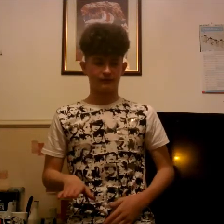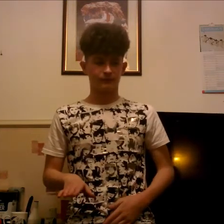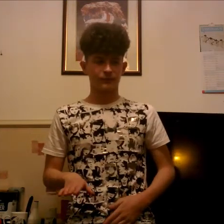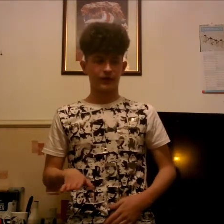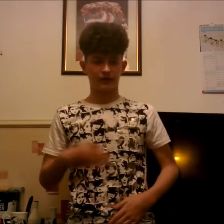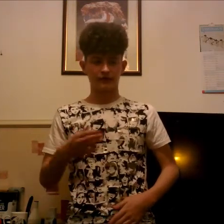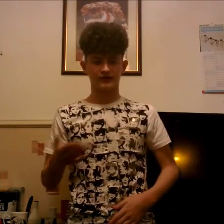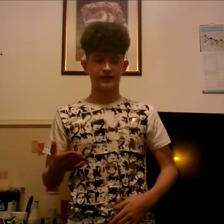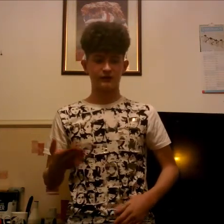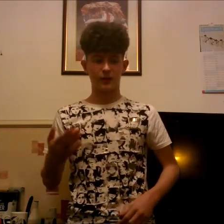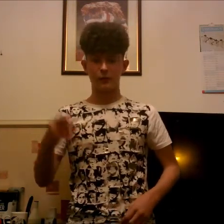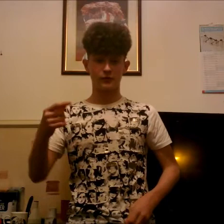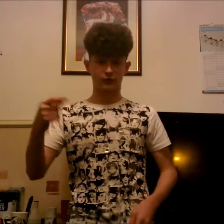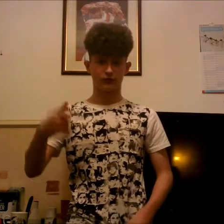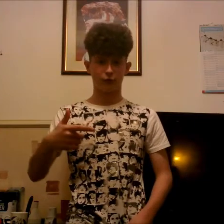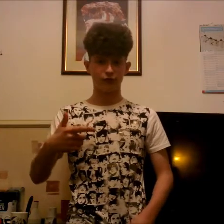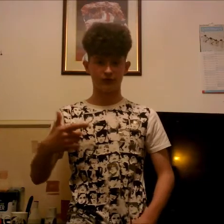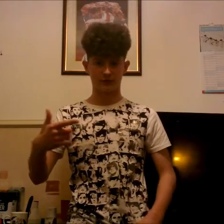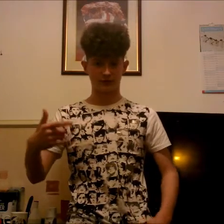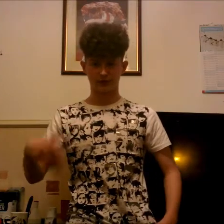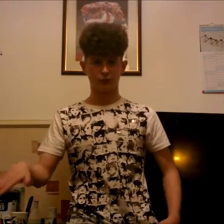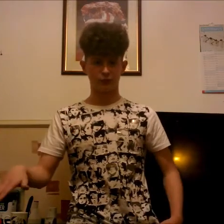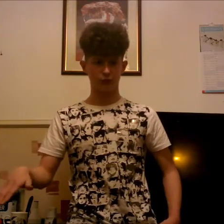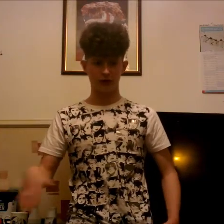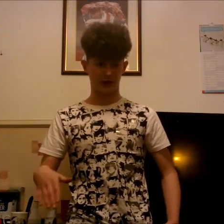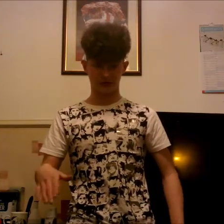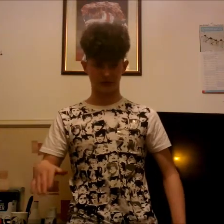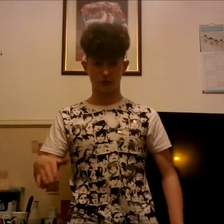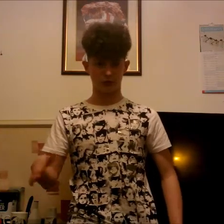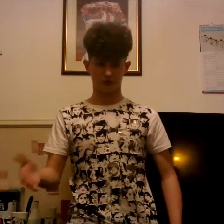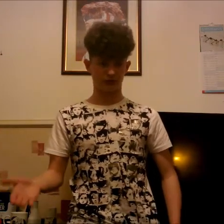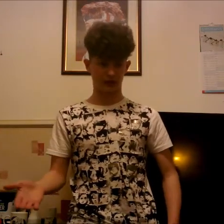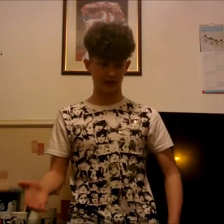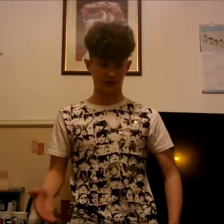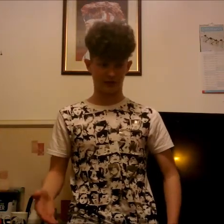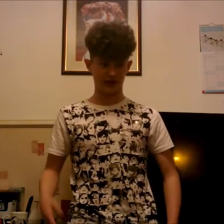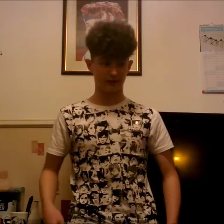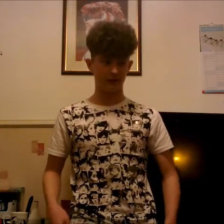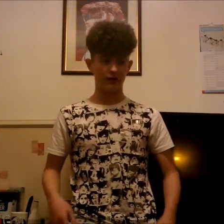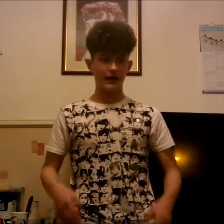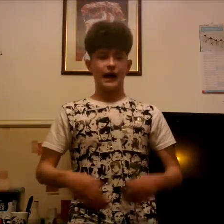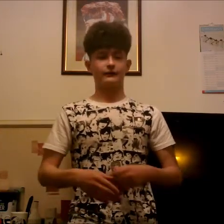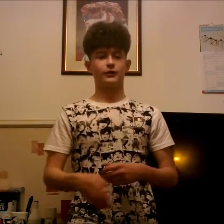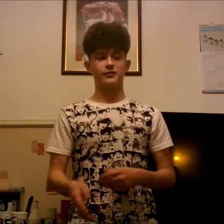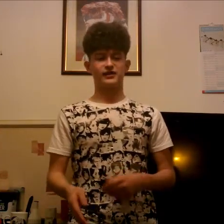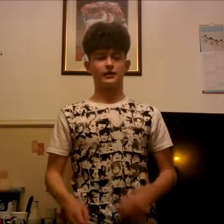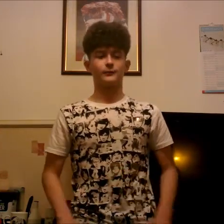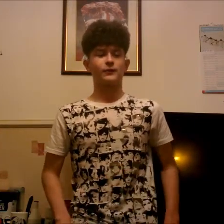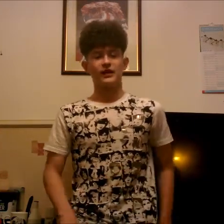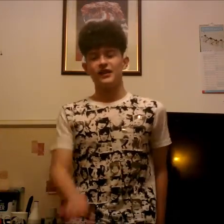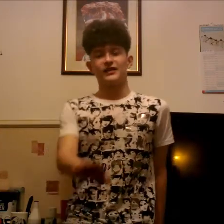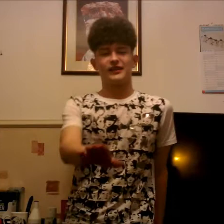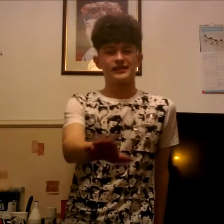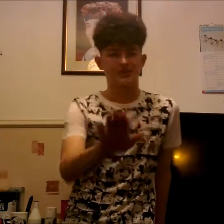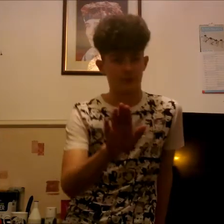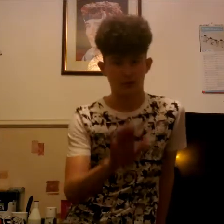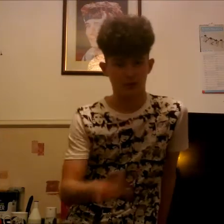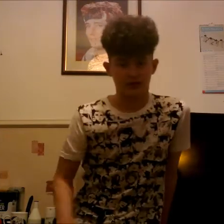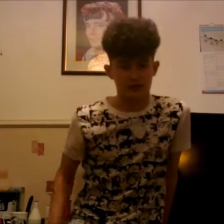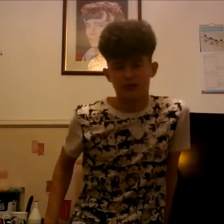i ran inside my mum was on the phone to somebody i don't know who i i didn't even care i ran upstairs this is the oh this is so